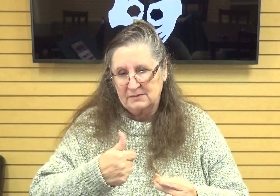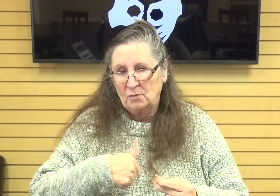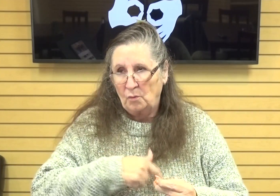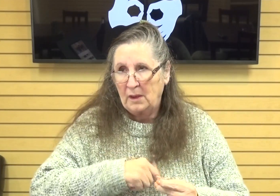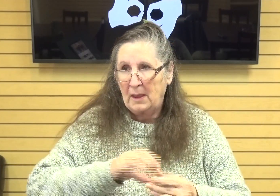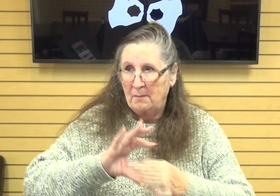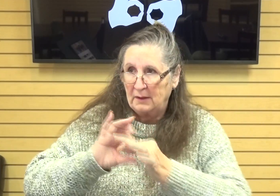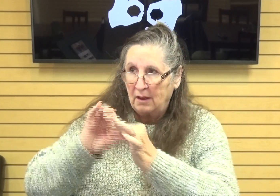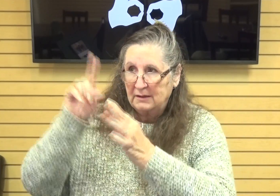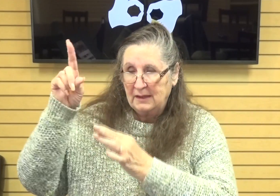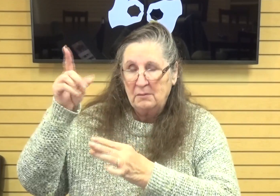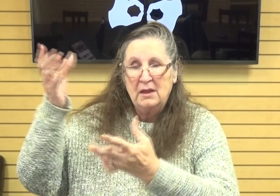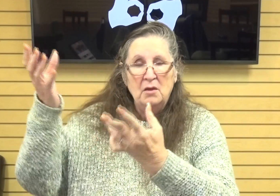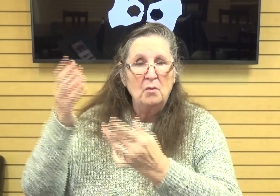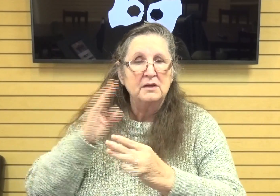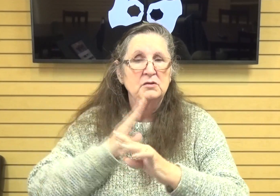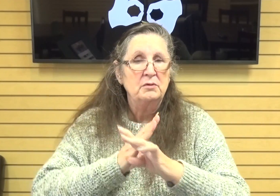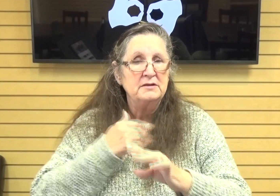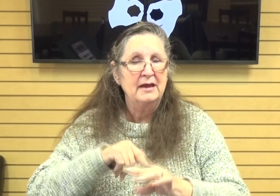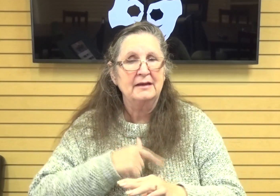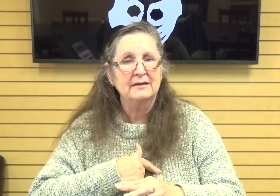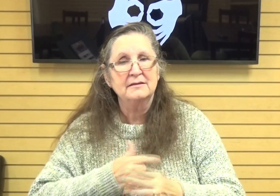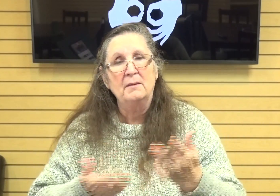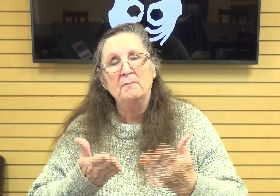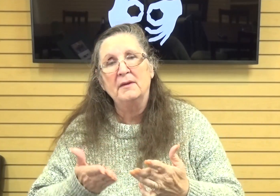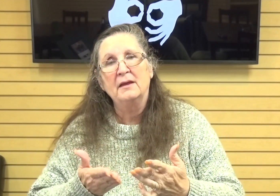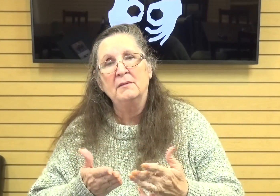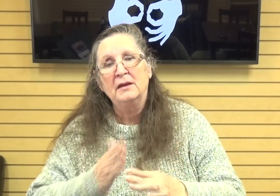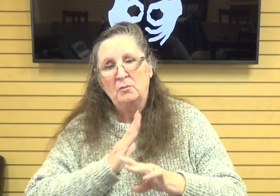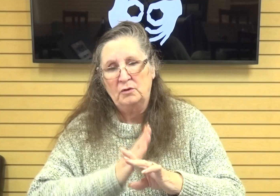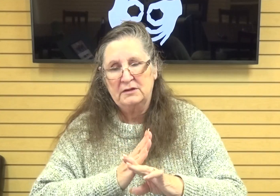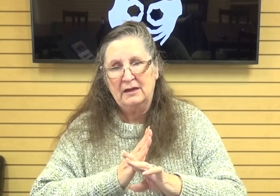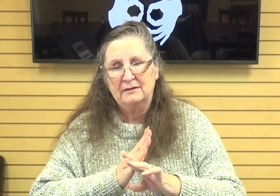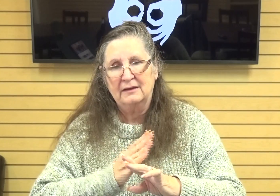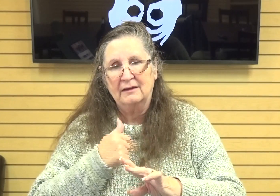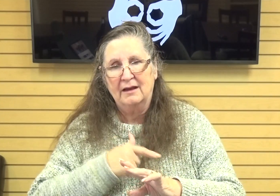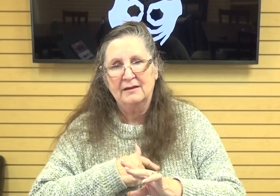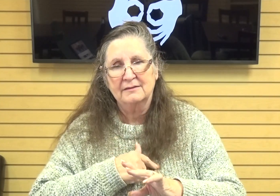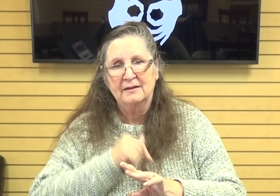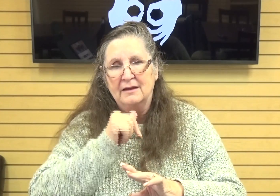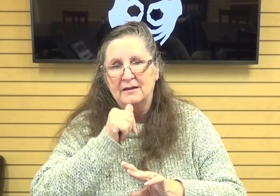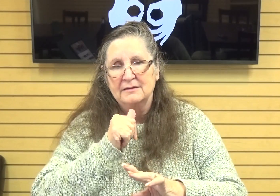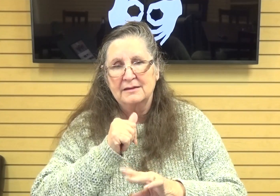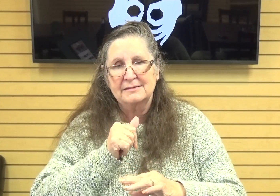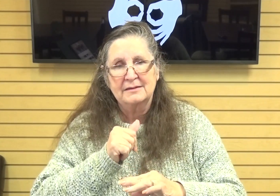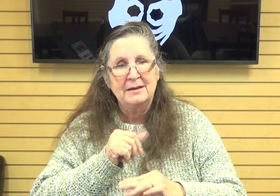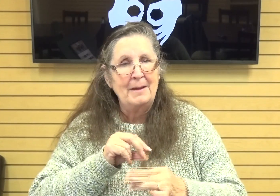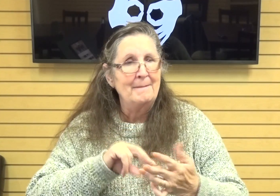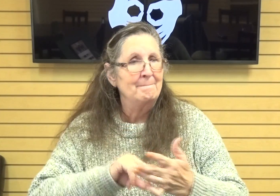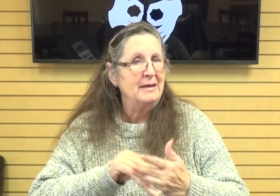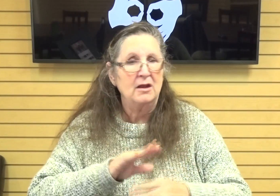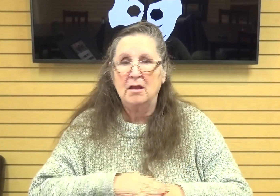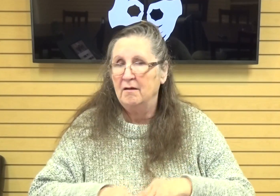and um and maybe in protecting us doesn't always mean a comfortable situation you know